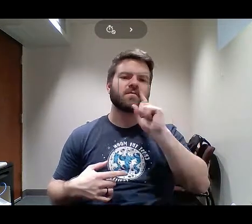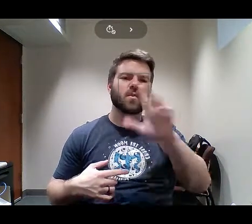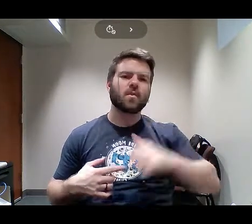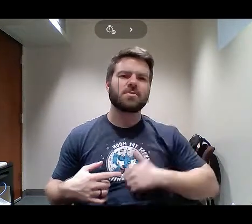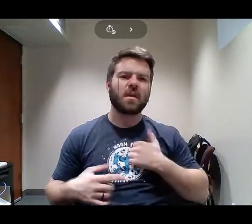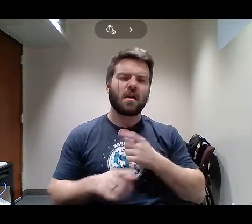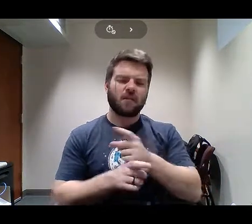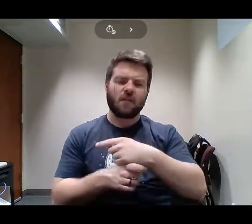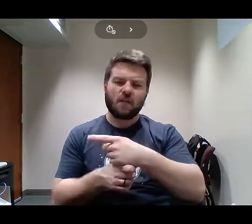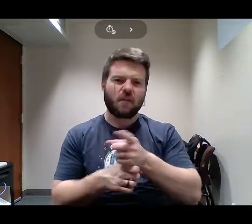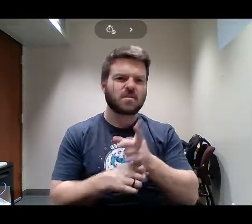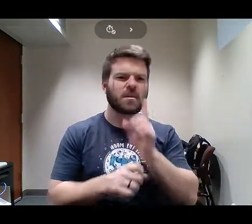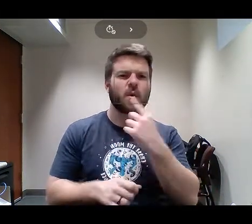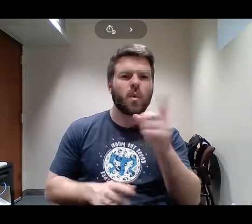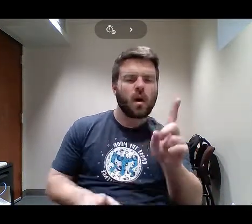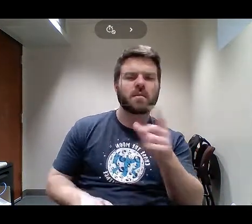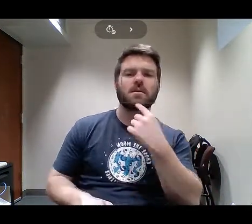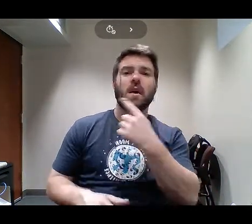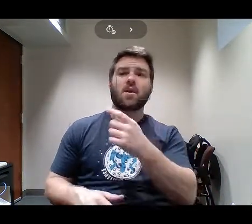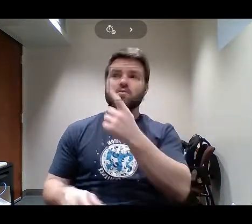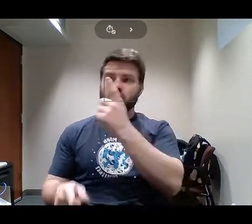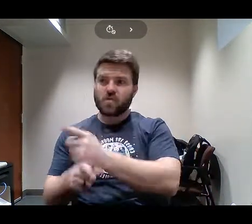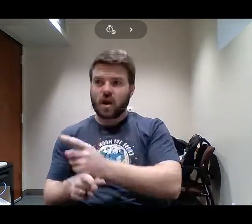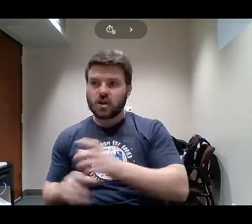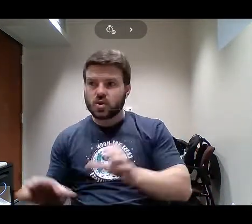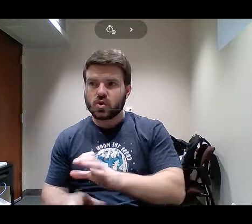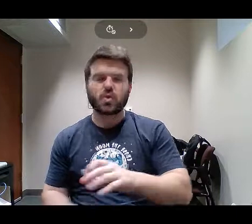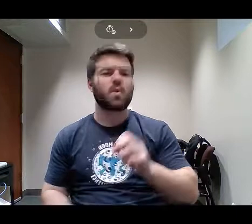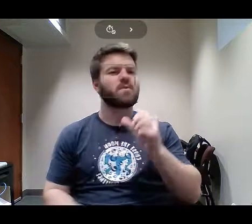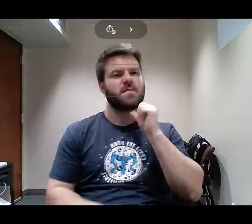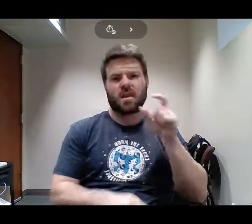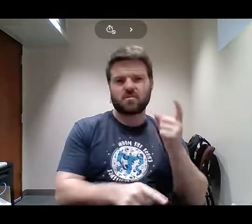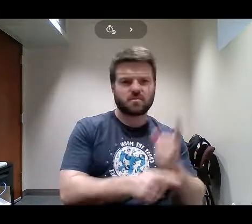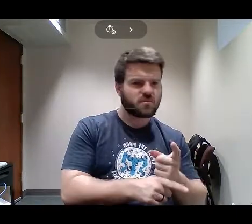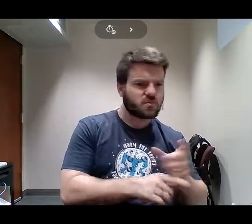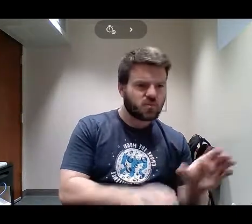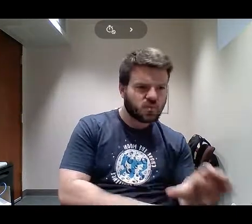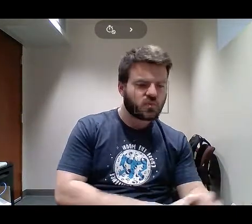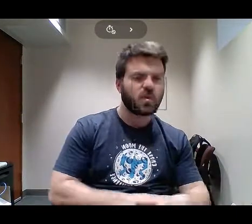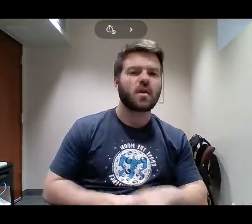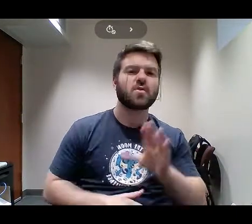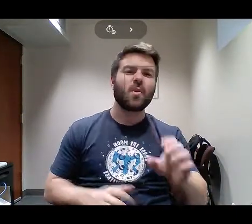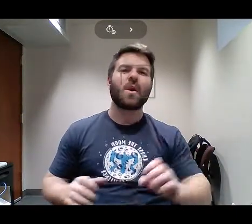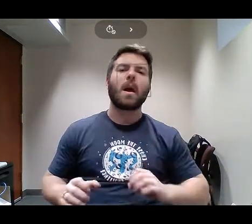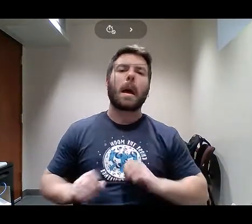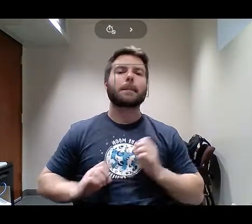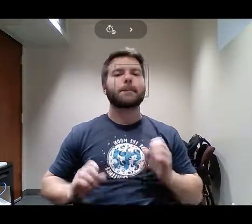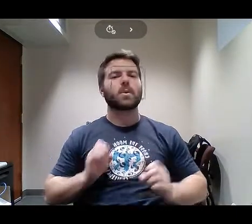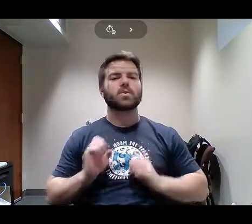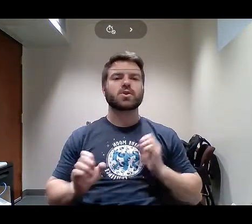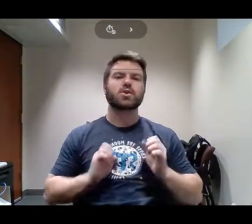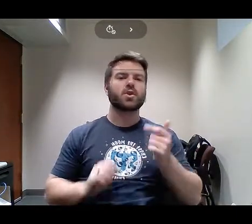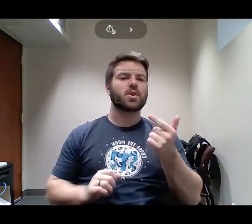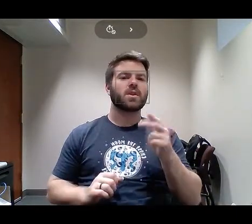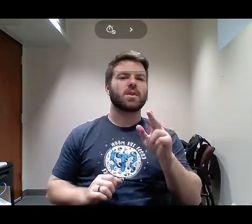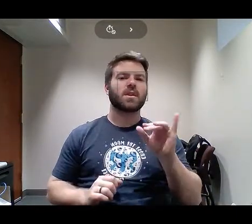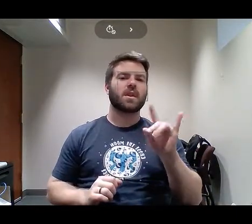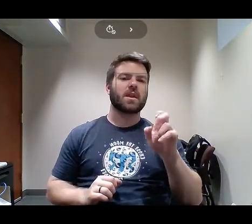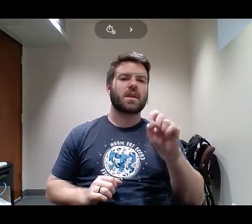or not supposed to do something, your emotional guidance system lets you know. The trick is to